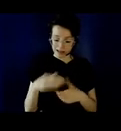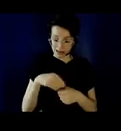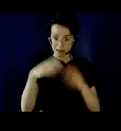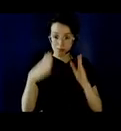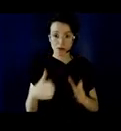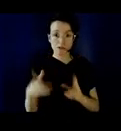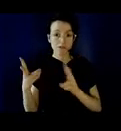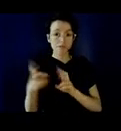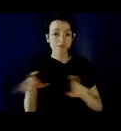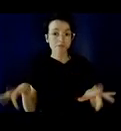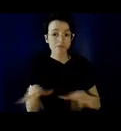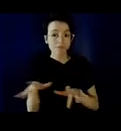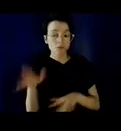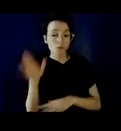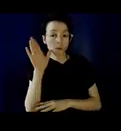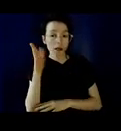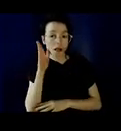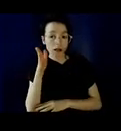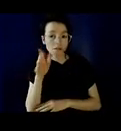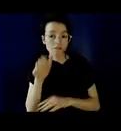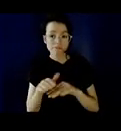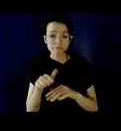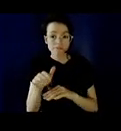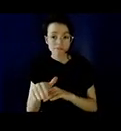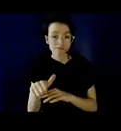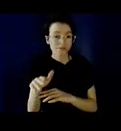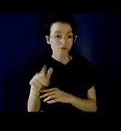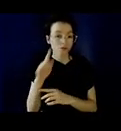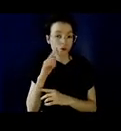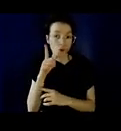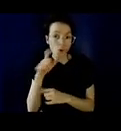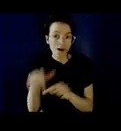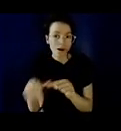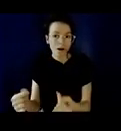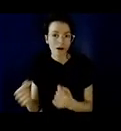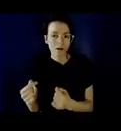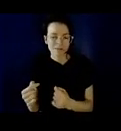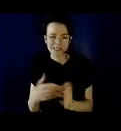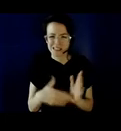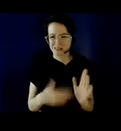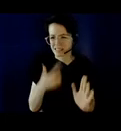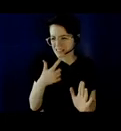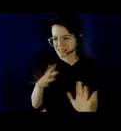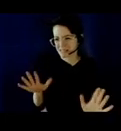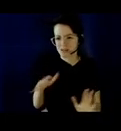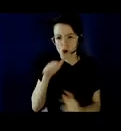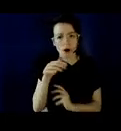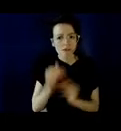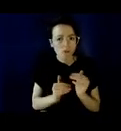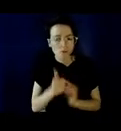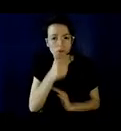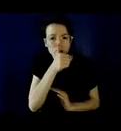some students expressed their privacy concerns and rejection, regarding the recording of in-class discussion.